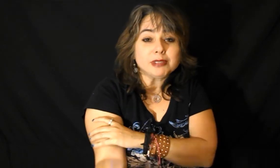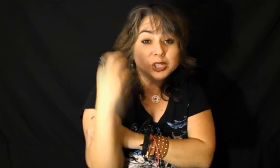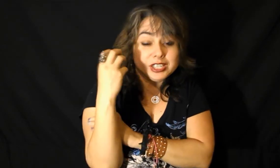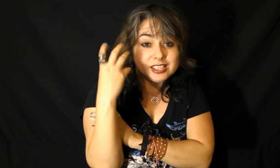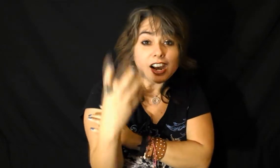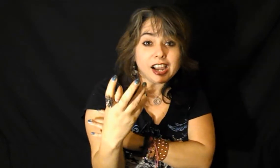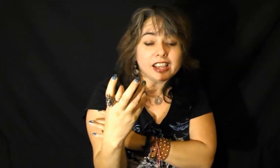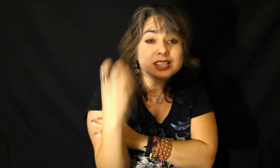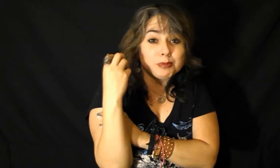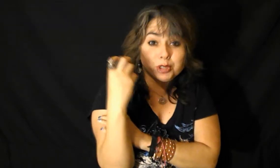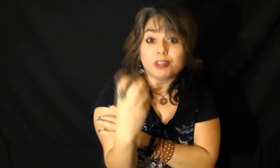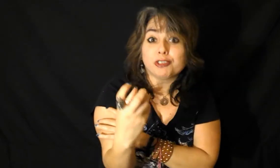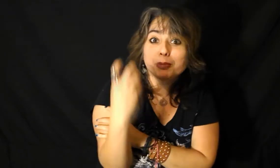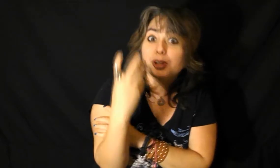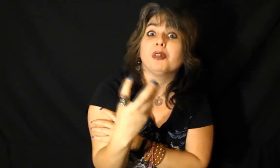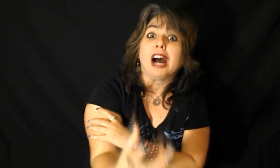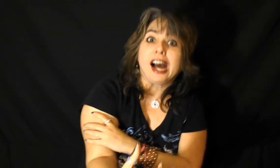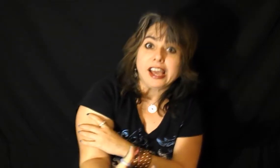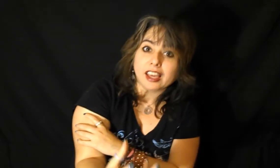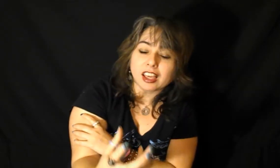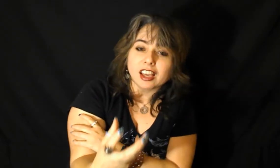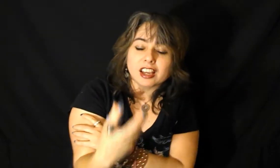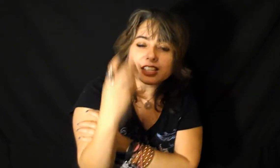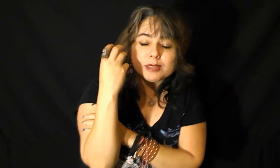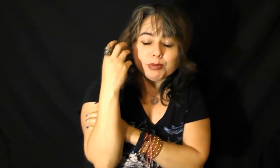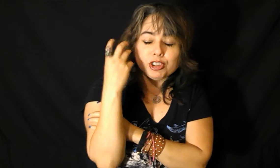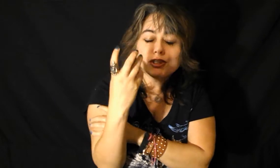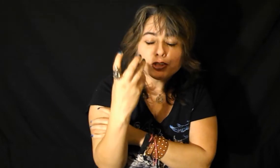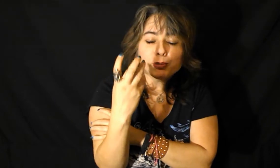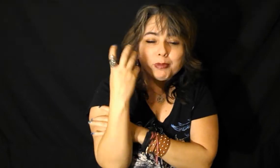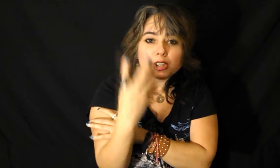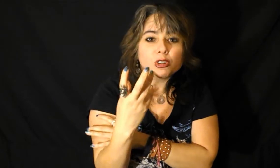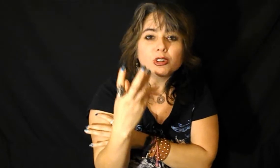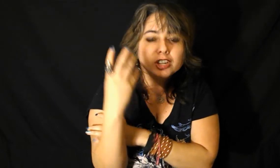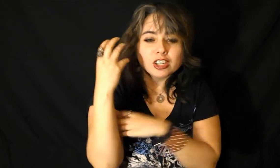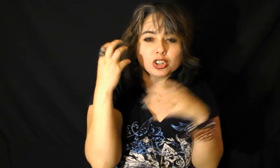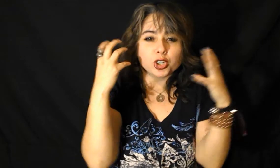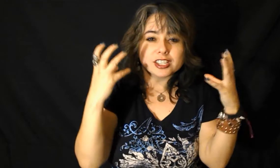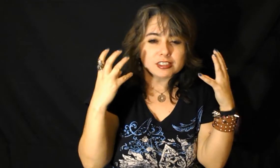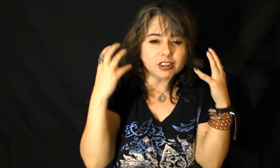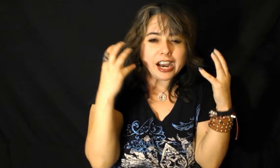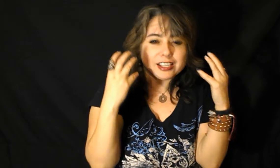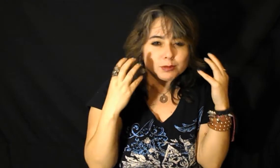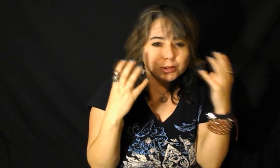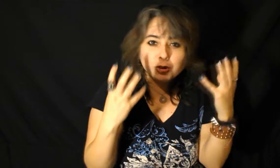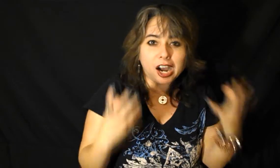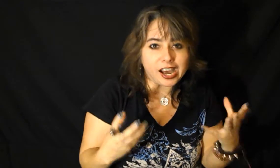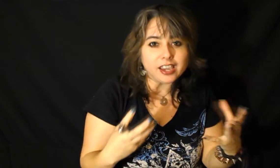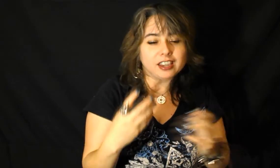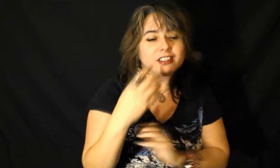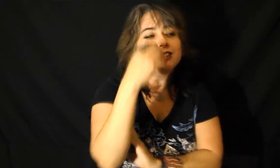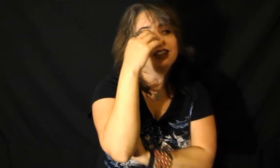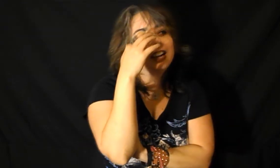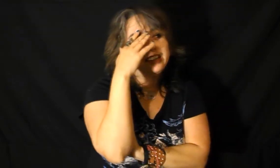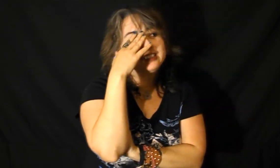happened to his eye his beautiful blue eye his beautiful blue crystal ice blue eye oh god